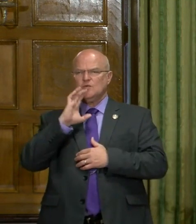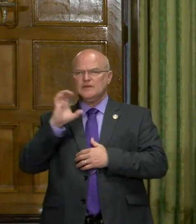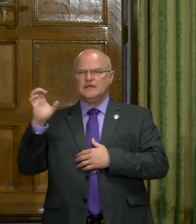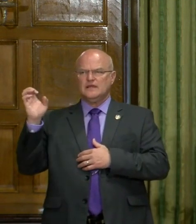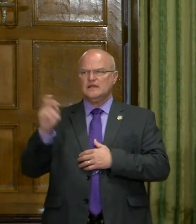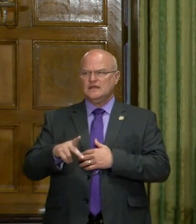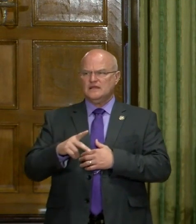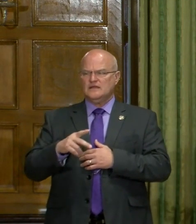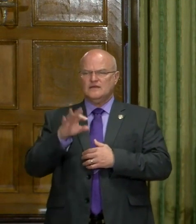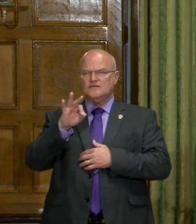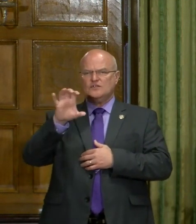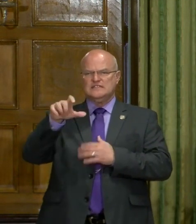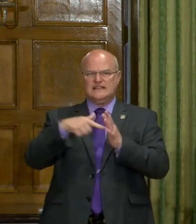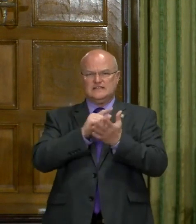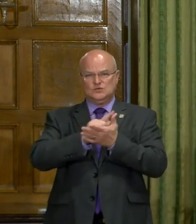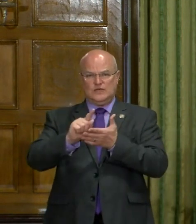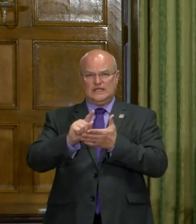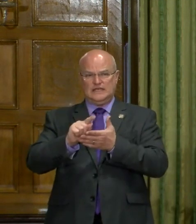Uh,